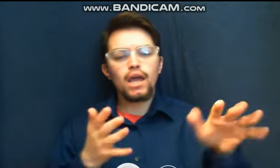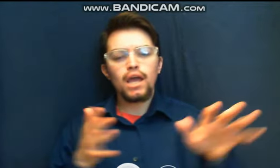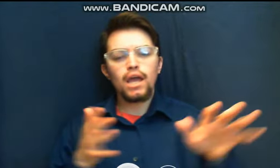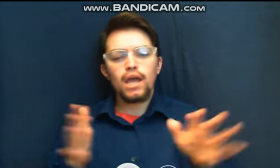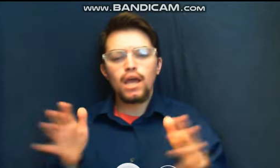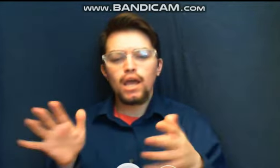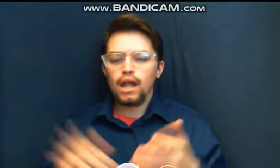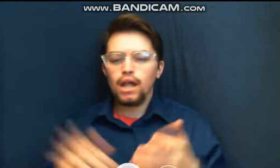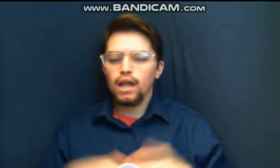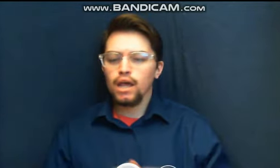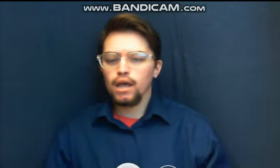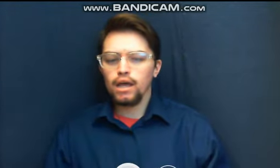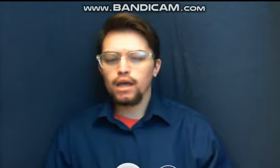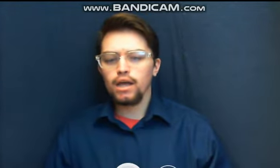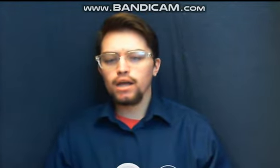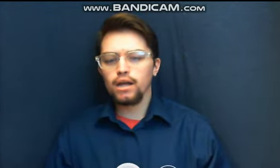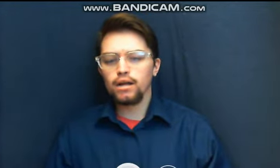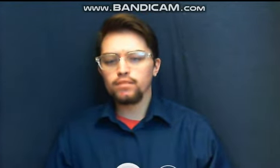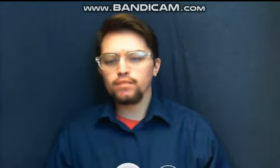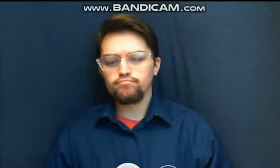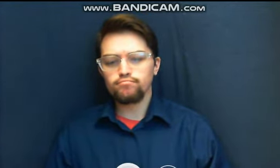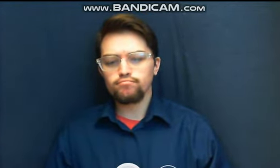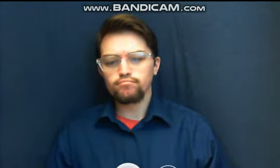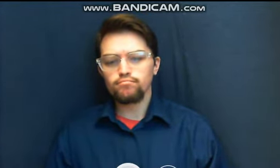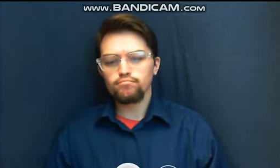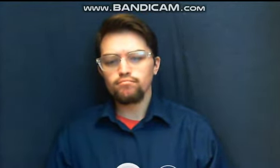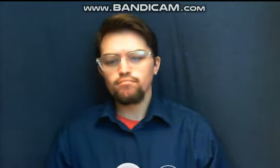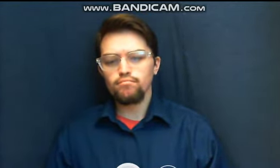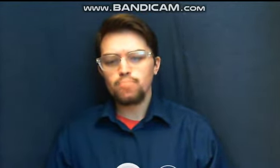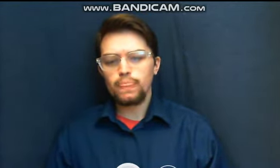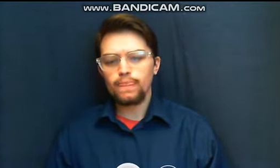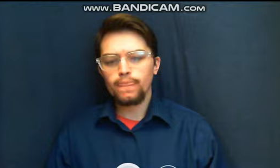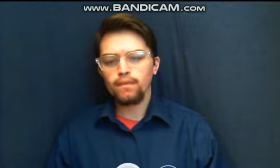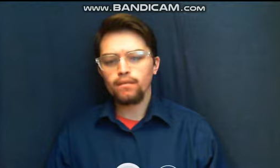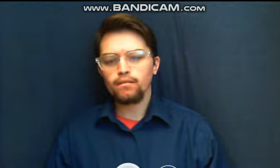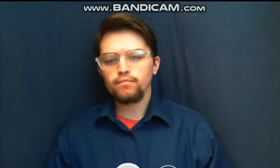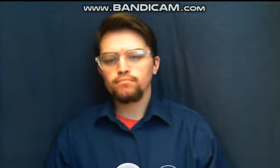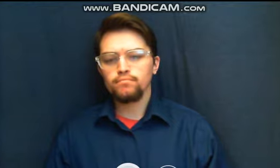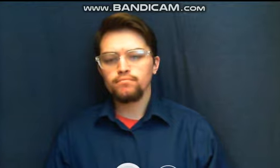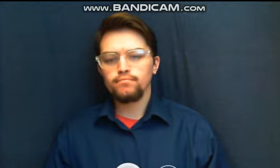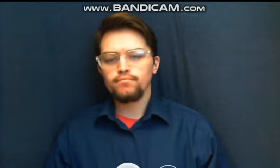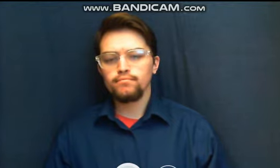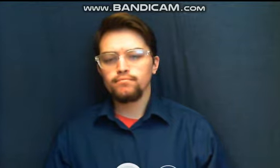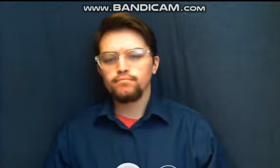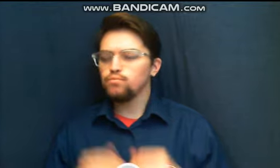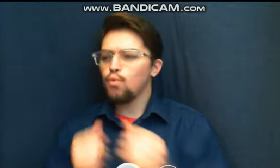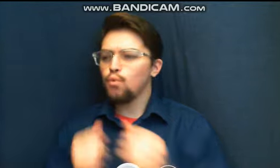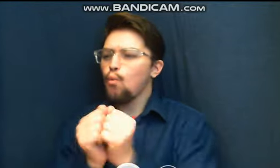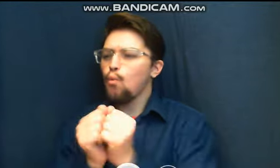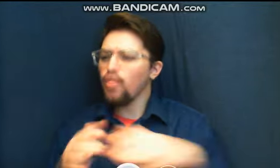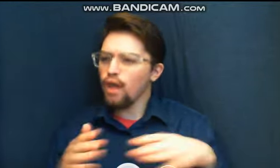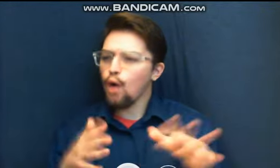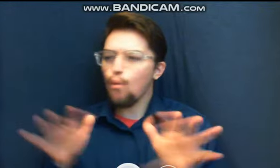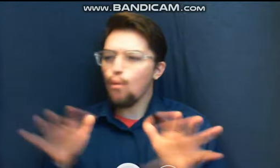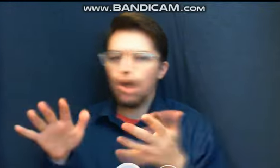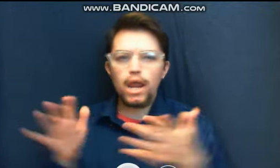no, no, are there any other signs of wind here, Wesley, would you read the slowly, sure, they're kind of bent over there, aren't they,